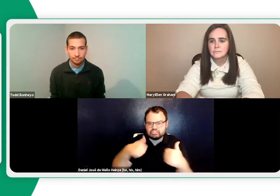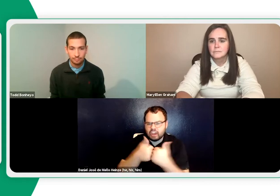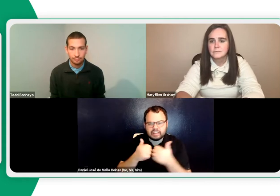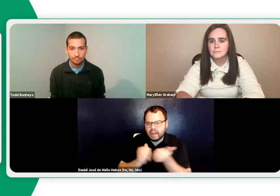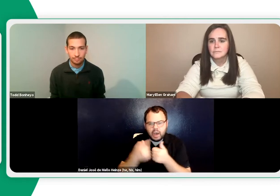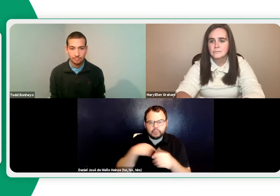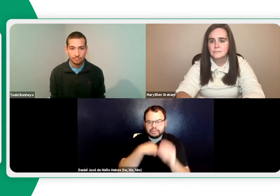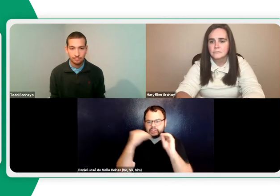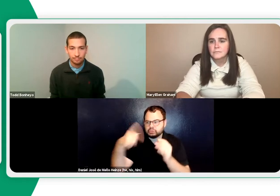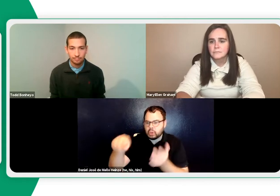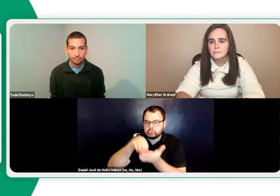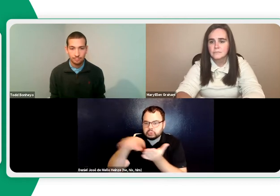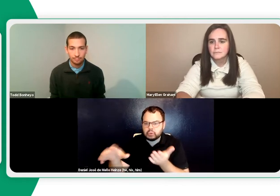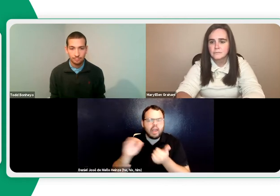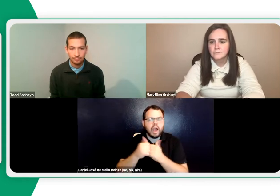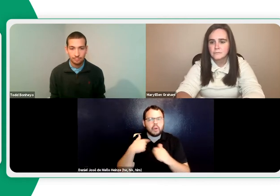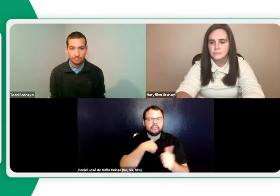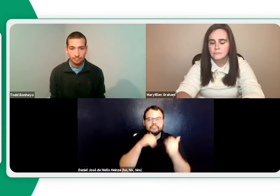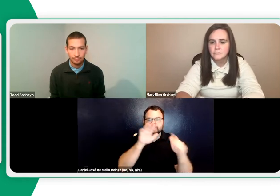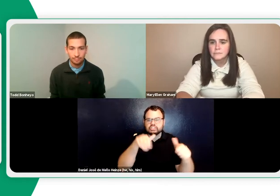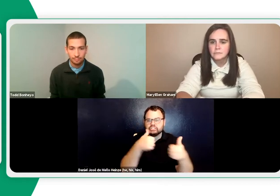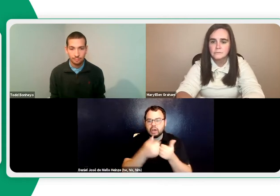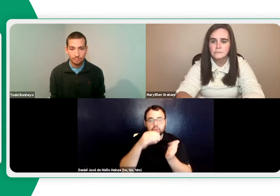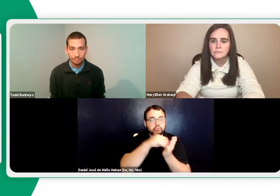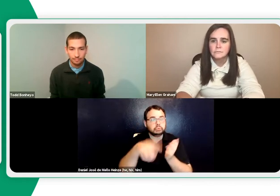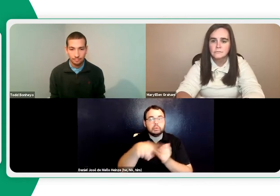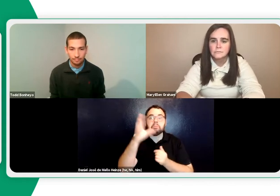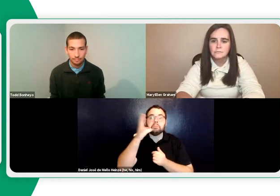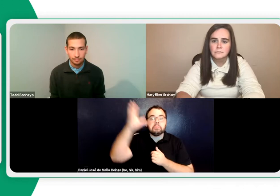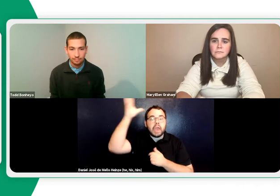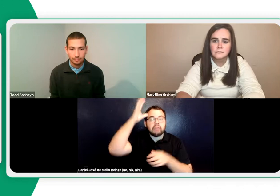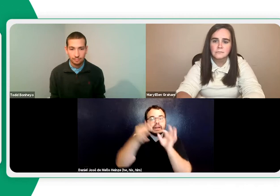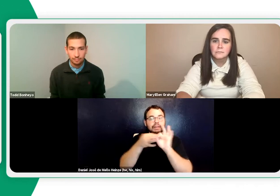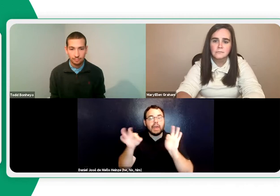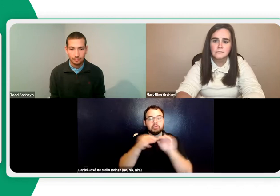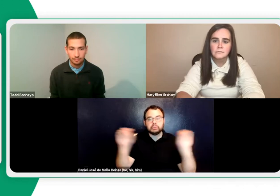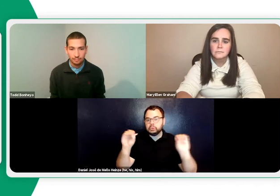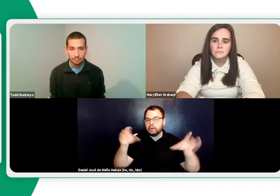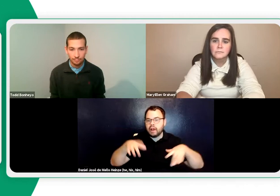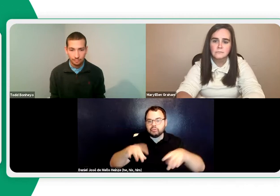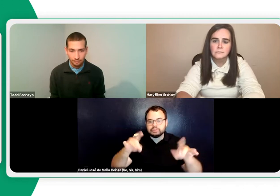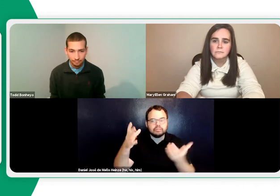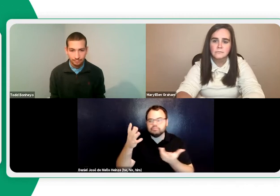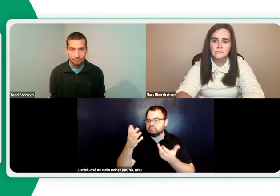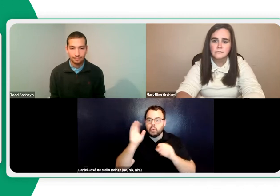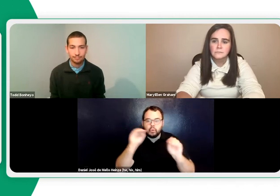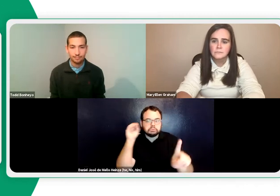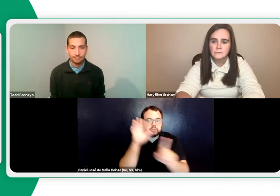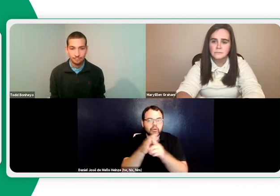So we tried to figure out how we could fix and, you know, face that challenge to provide education for them. Often they